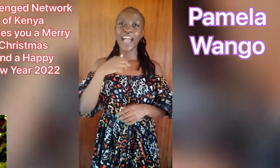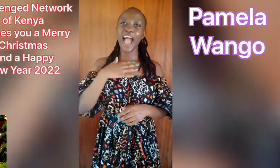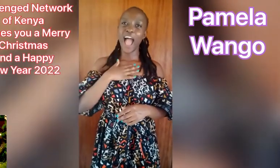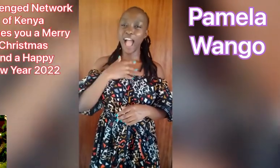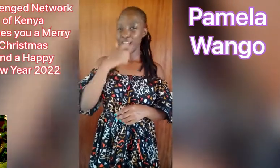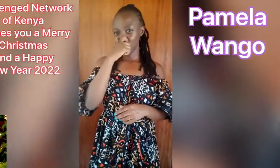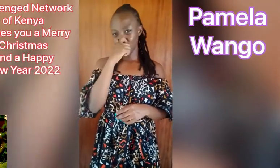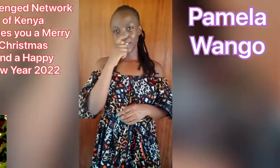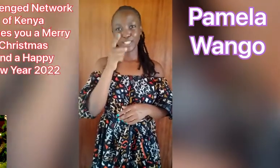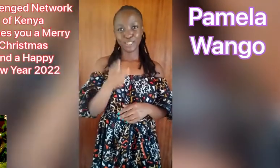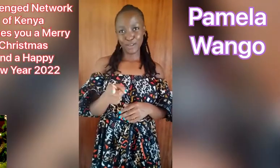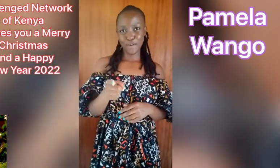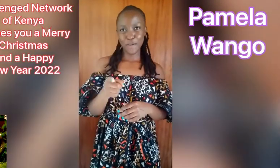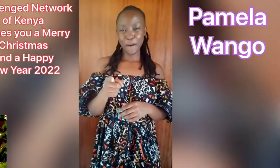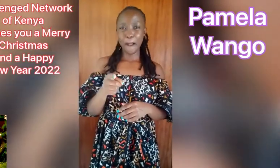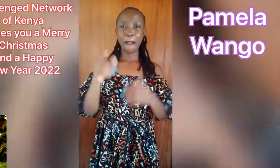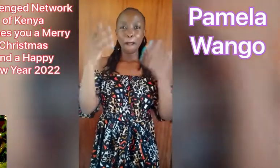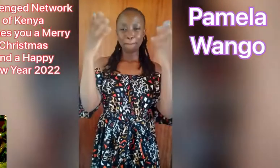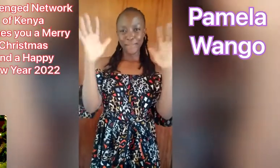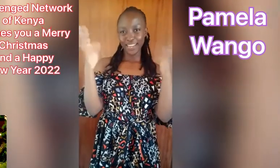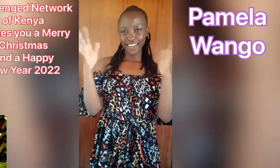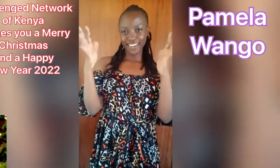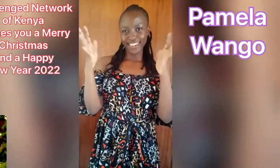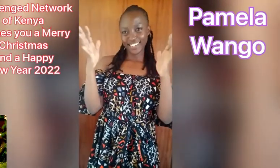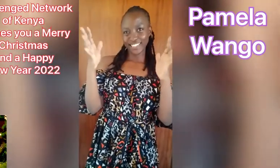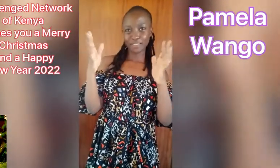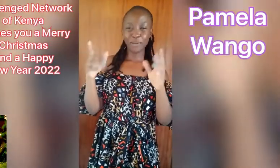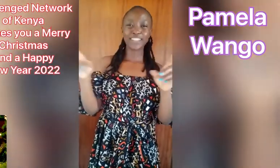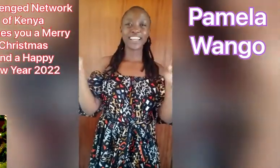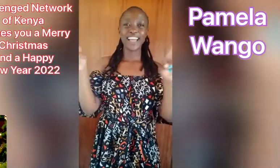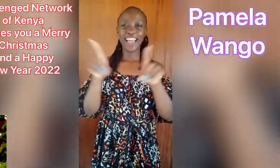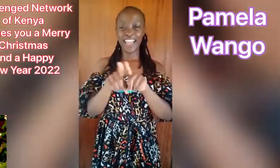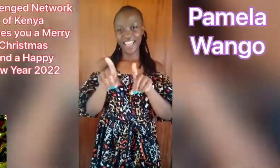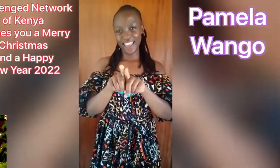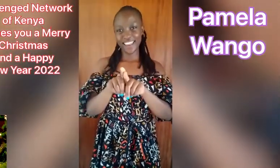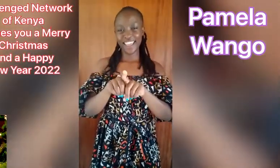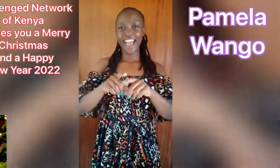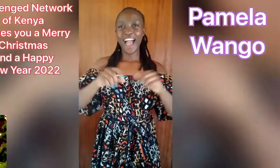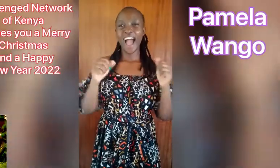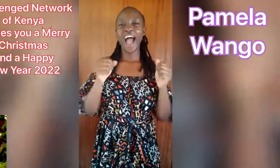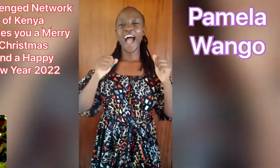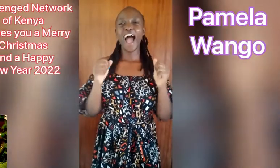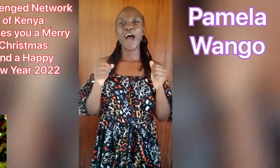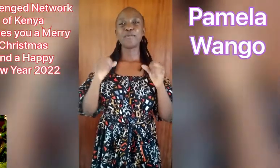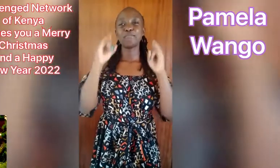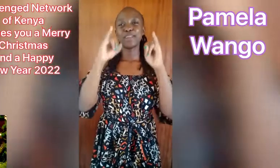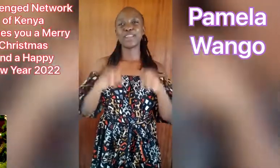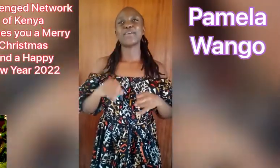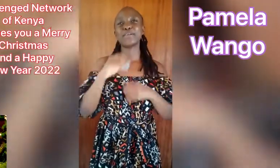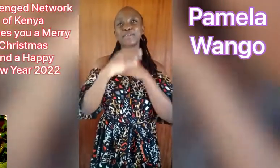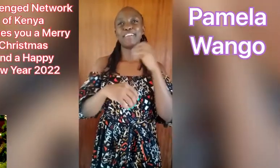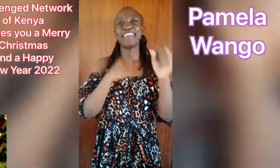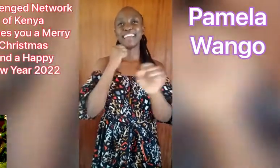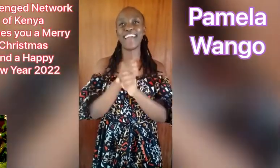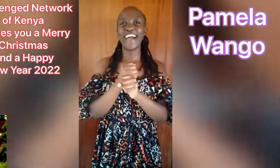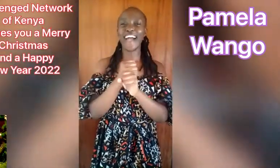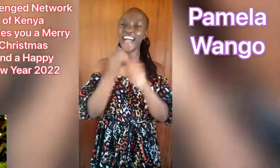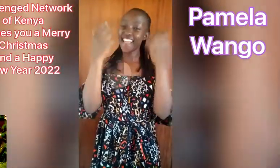I want to wish you a Merry Christmas and a Happy New